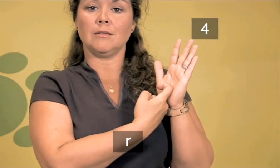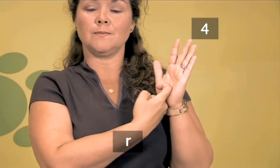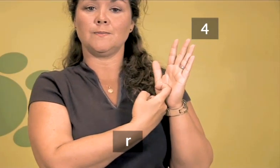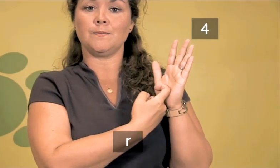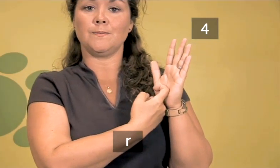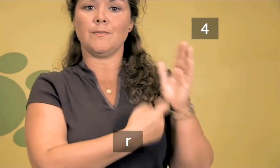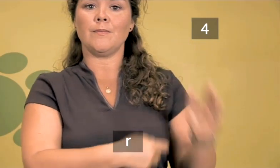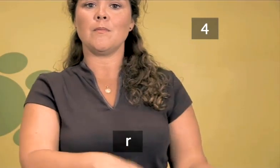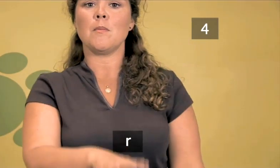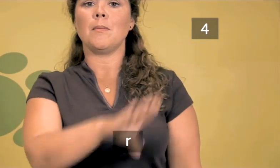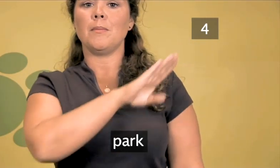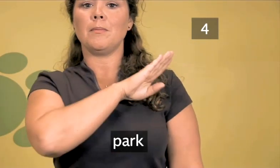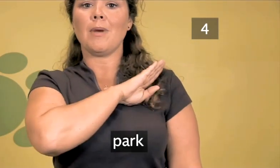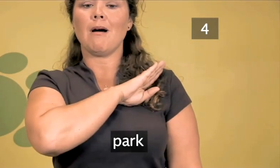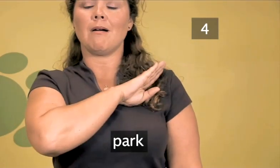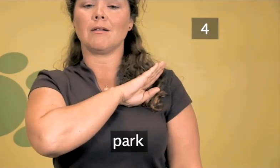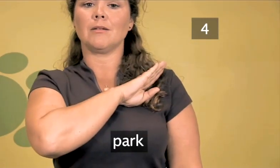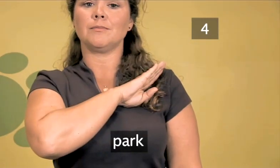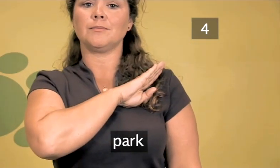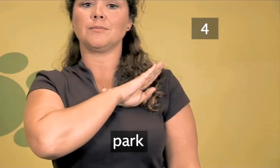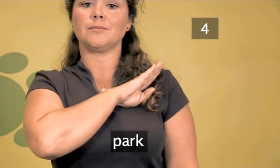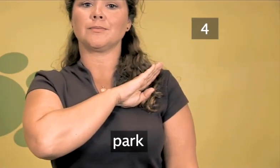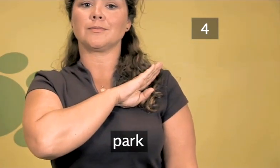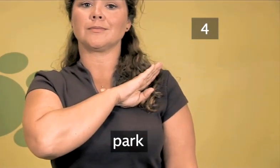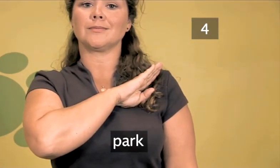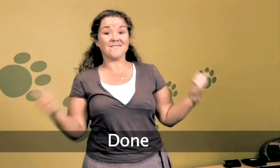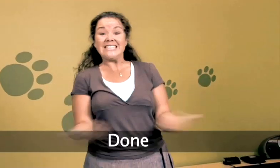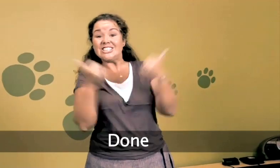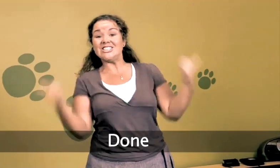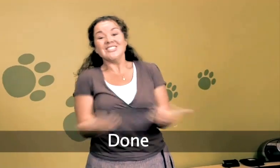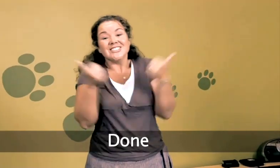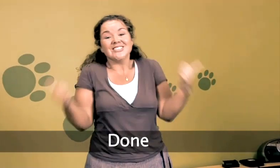Worcester Done.